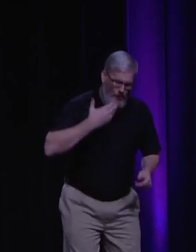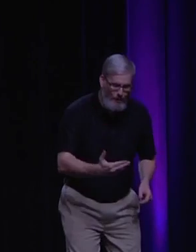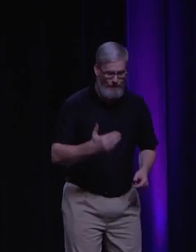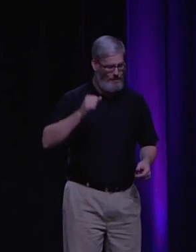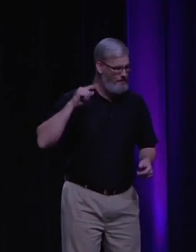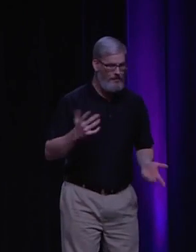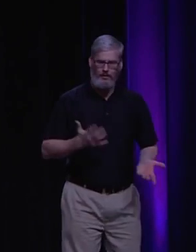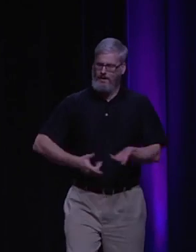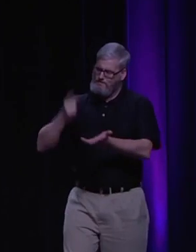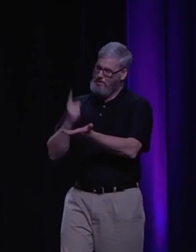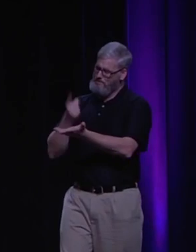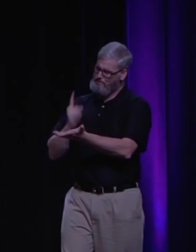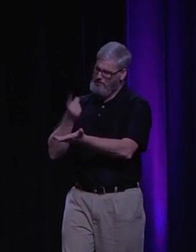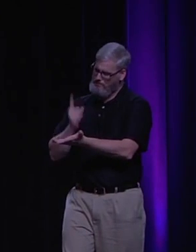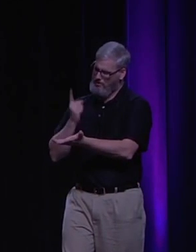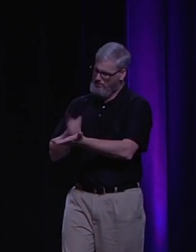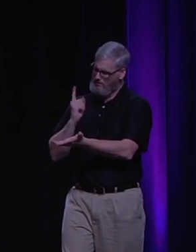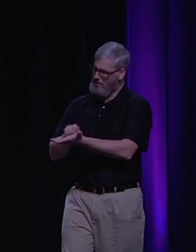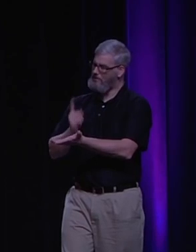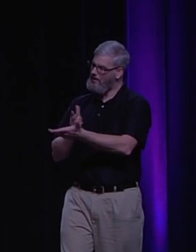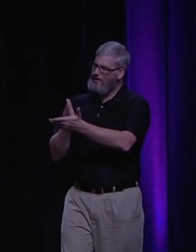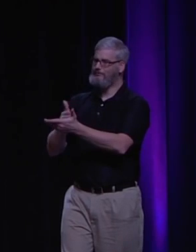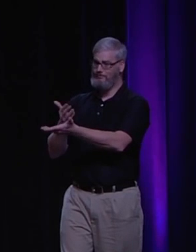And that's something that atheists are good at. We're good at